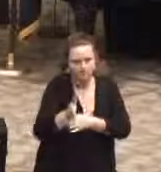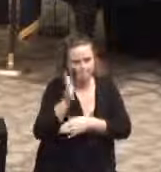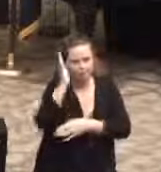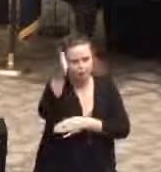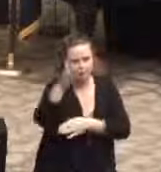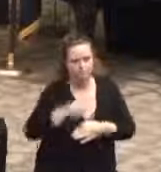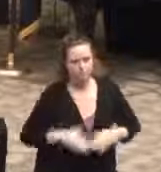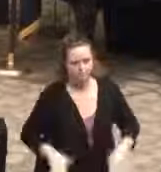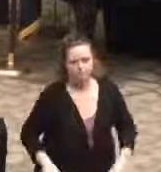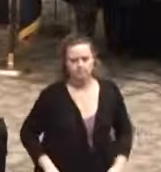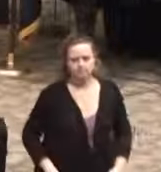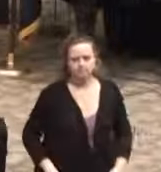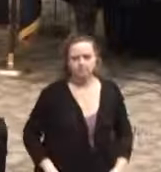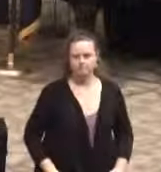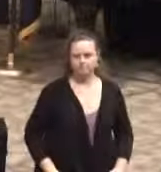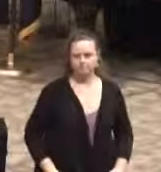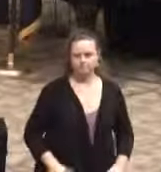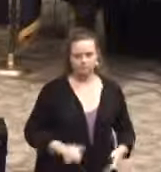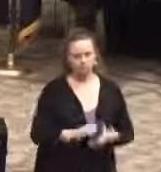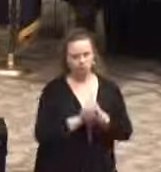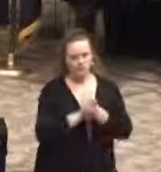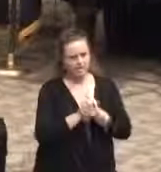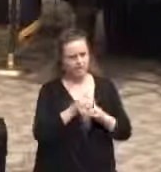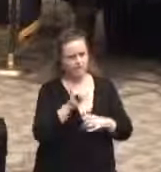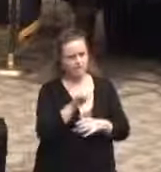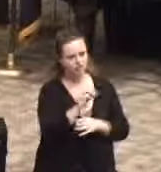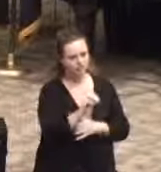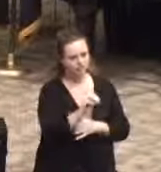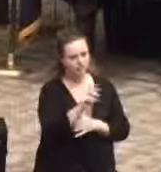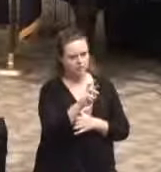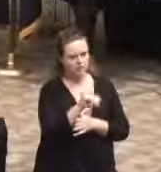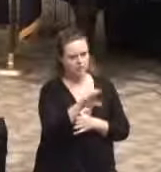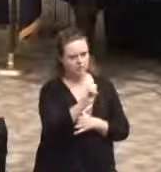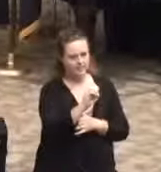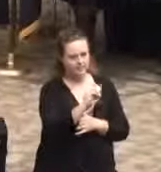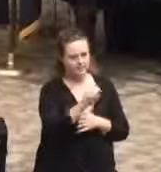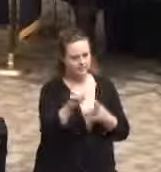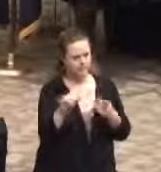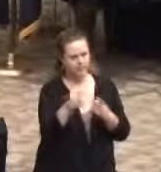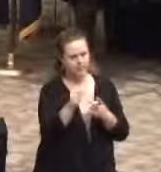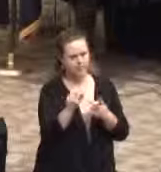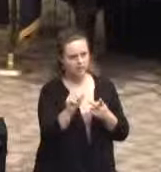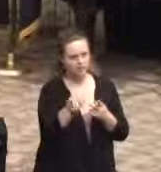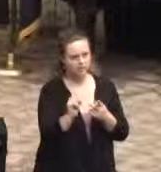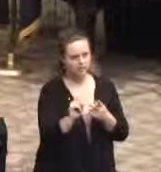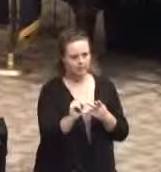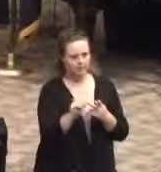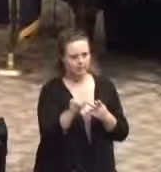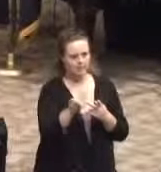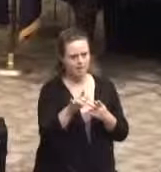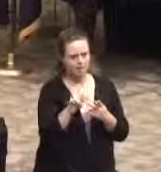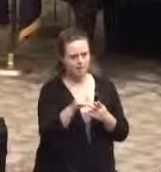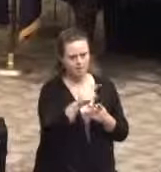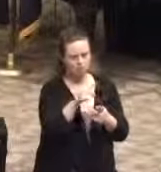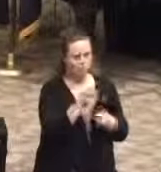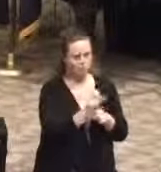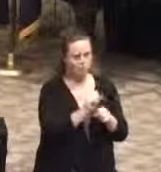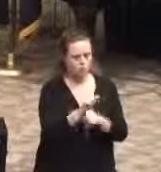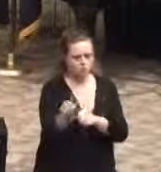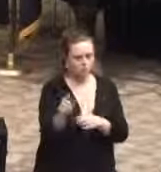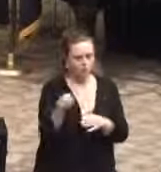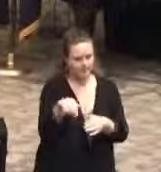department. Big congratulations to Jim Rice and Jonathan Leibold for their hard work and dedication to this academy.